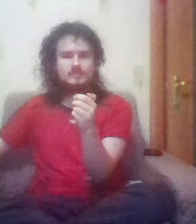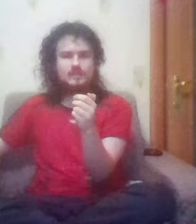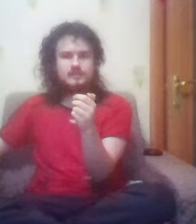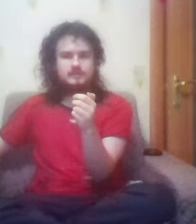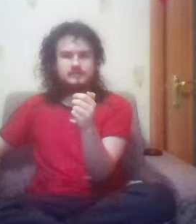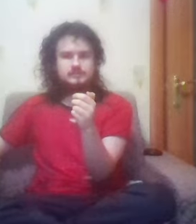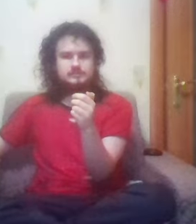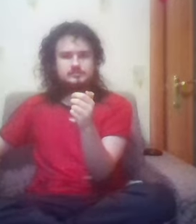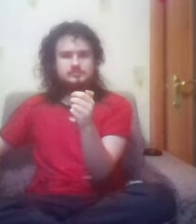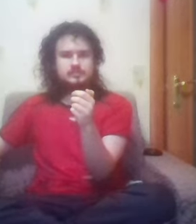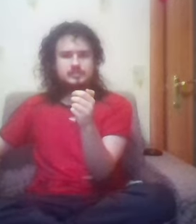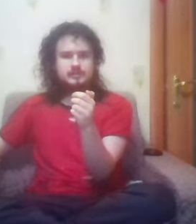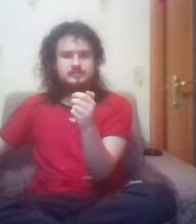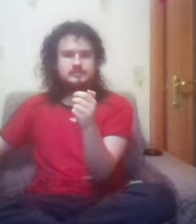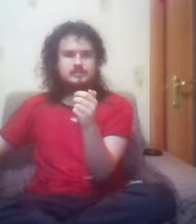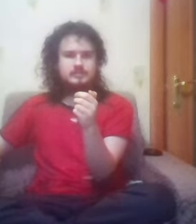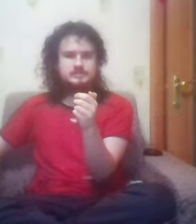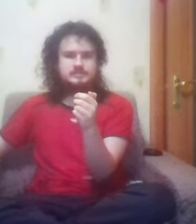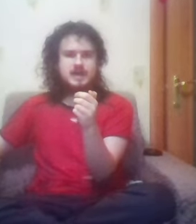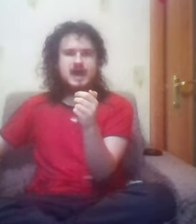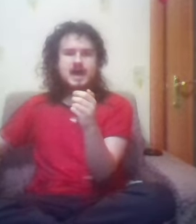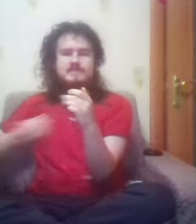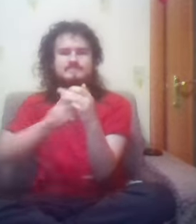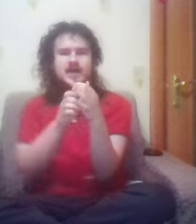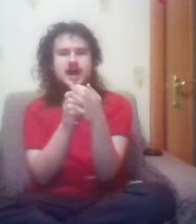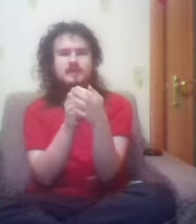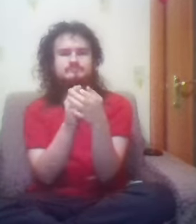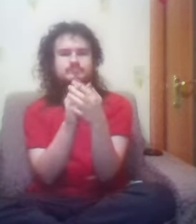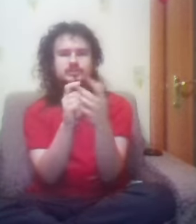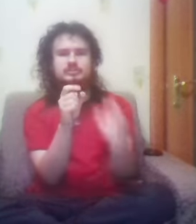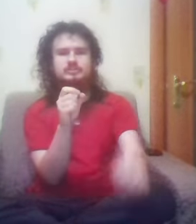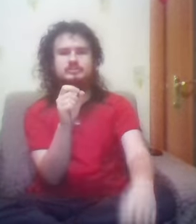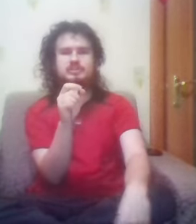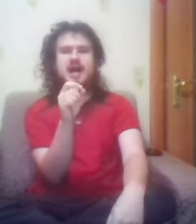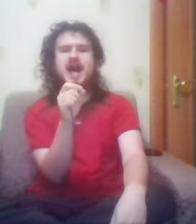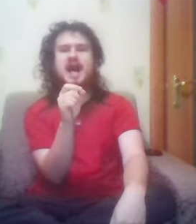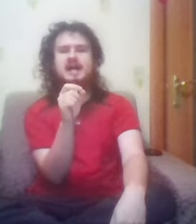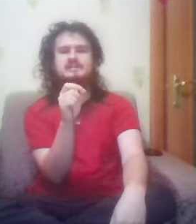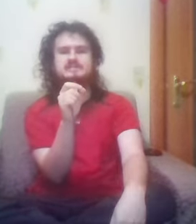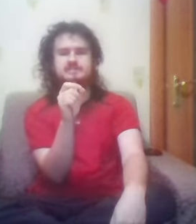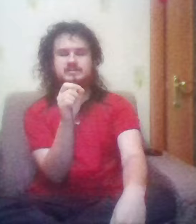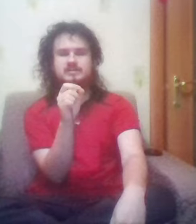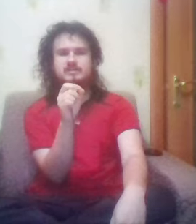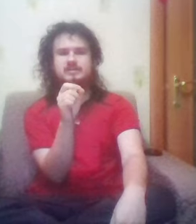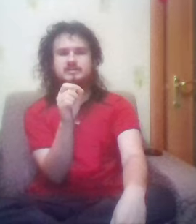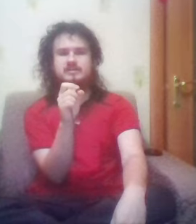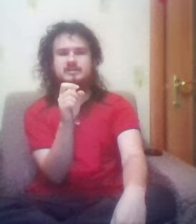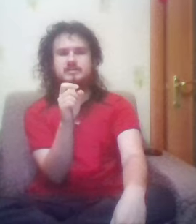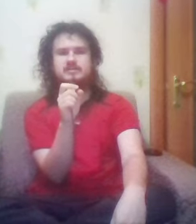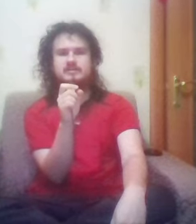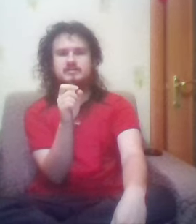In this life I'm me just sitting here